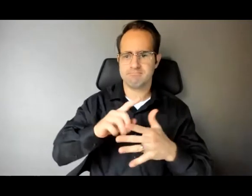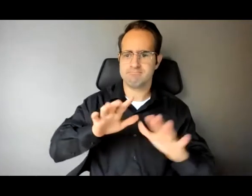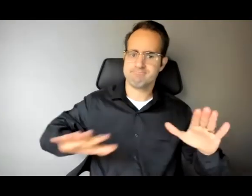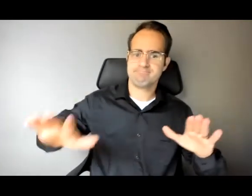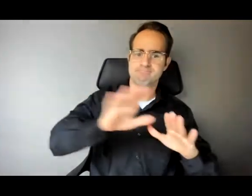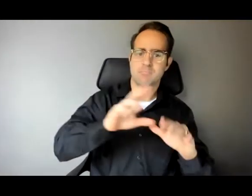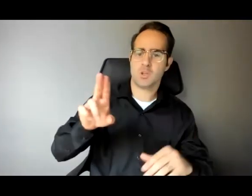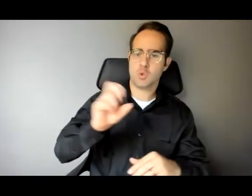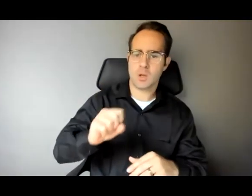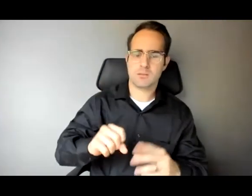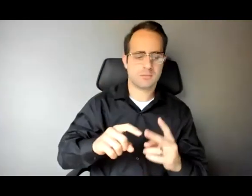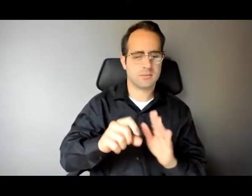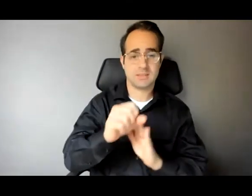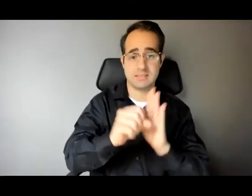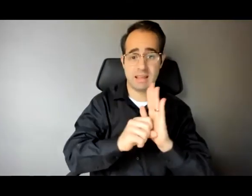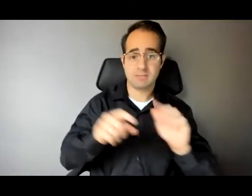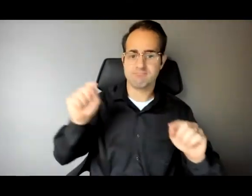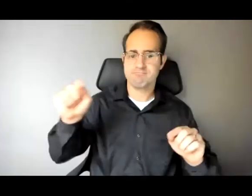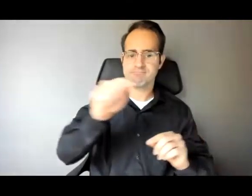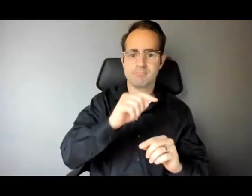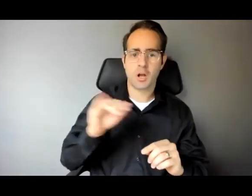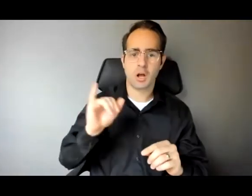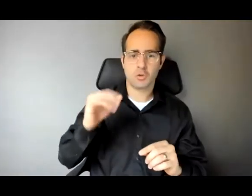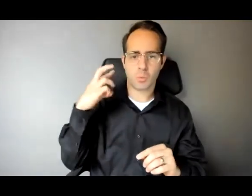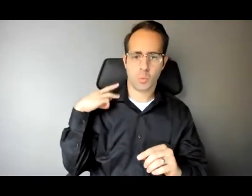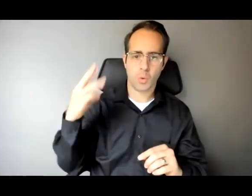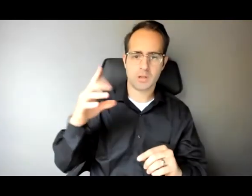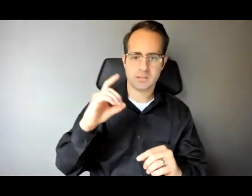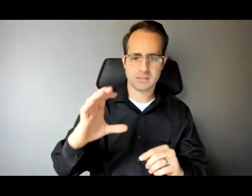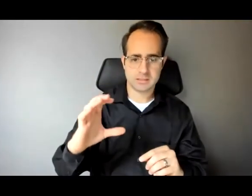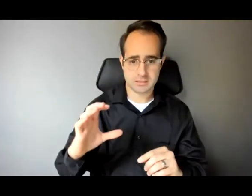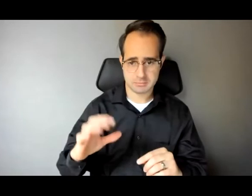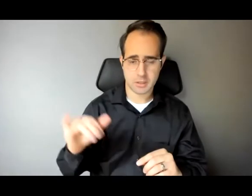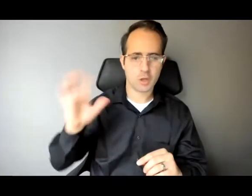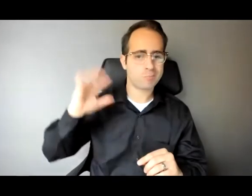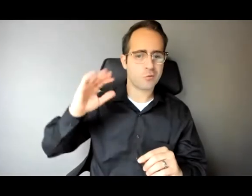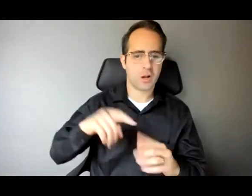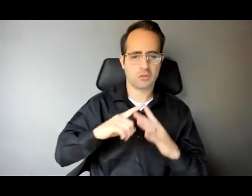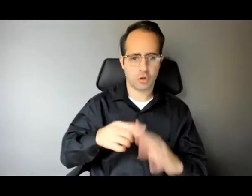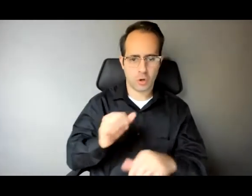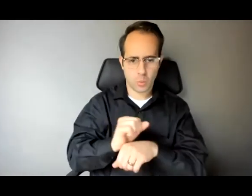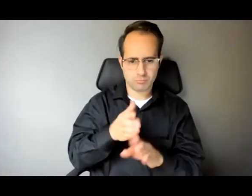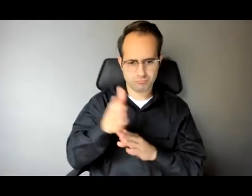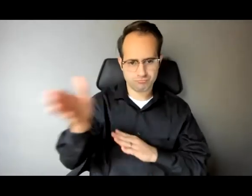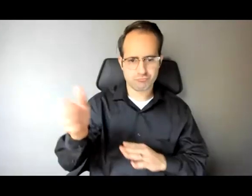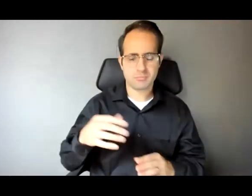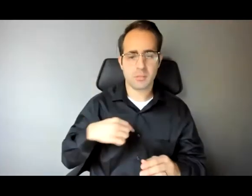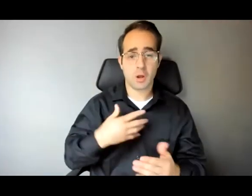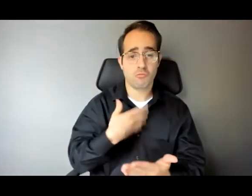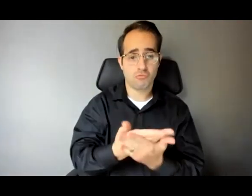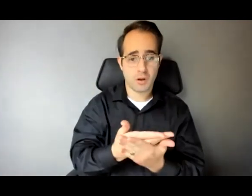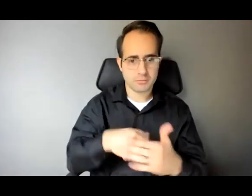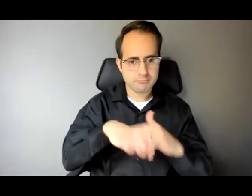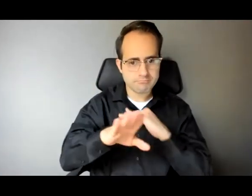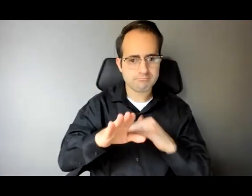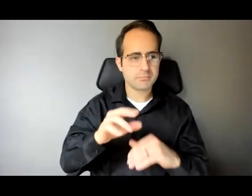DC and at the same time one of the lessons I learned really early on in my career when I landed at a non-profit public interest